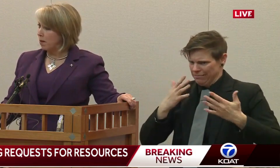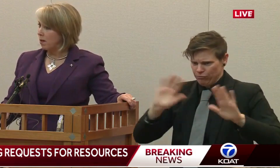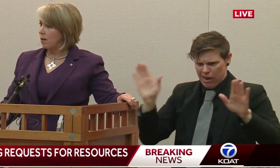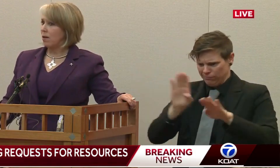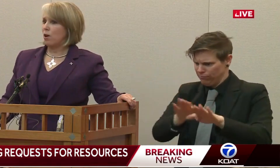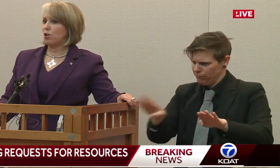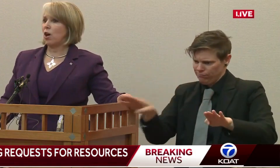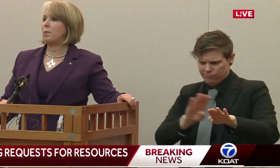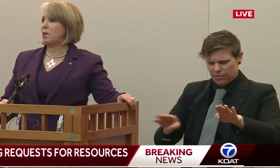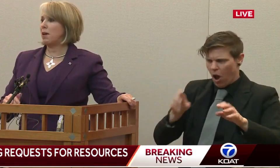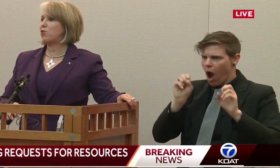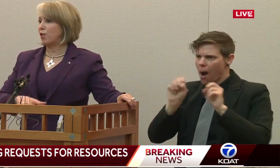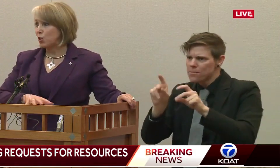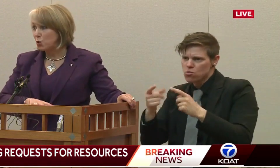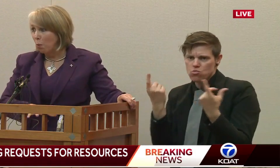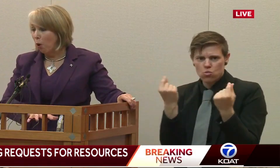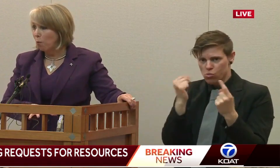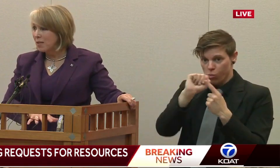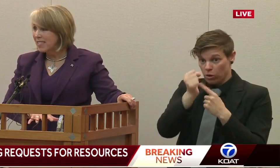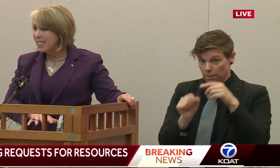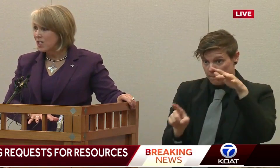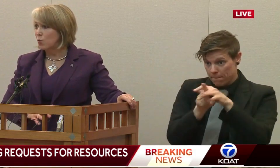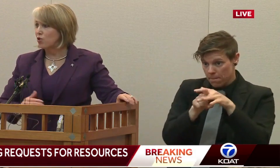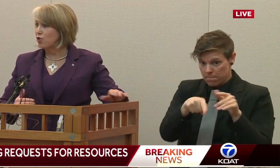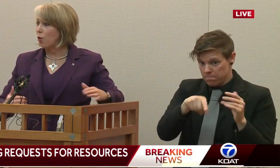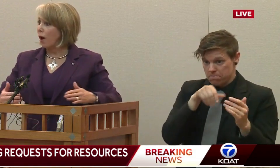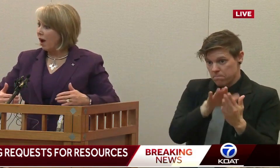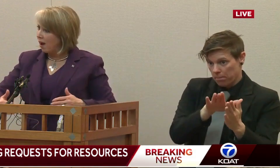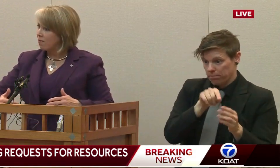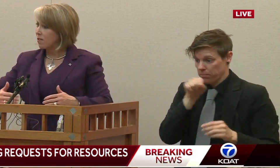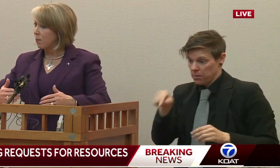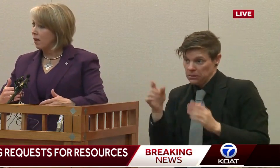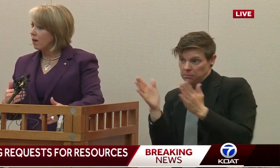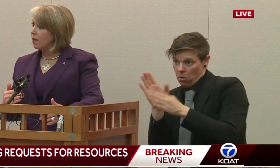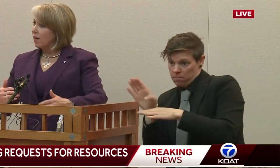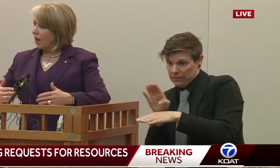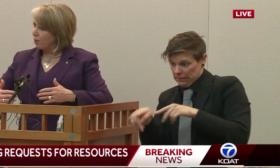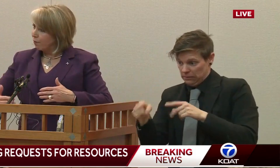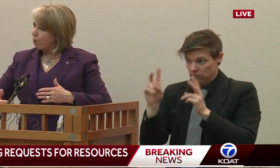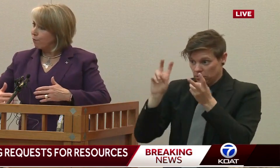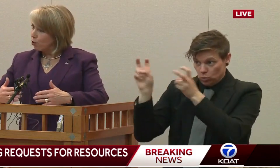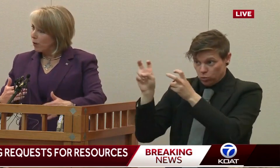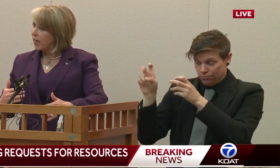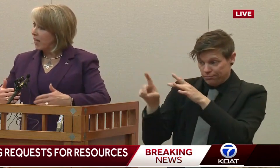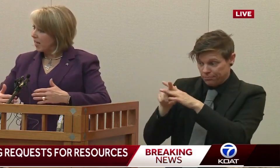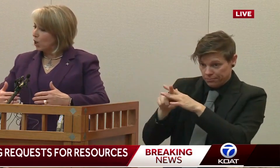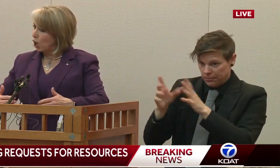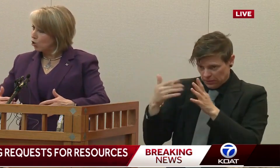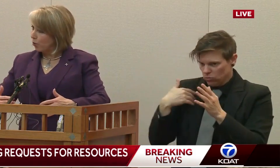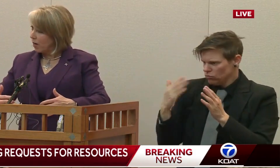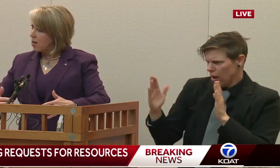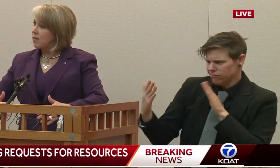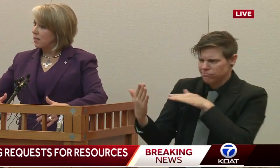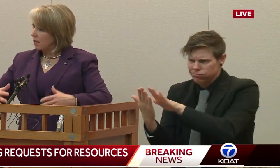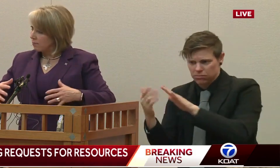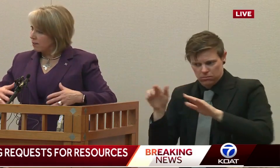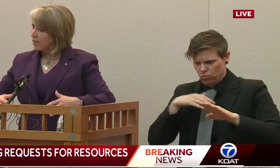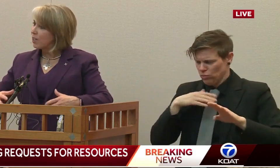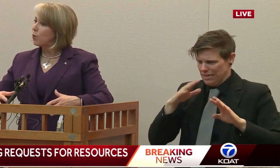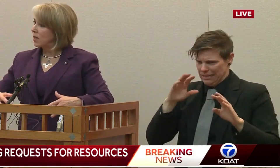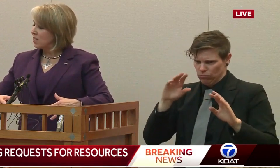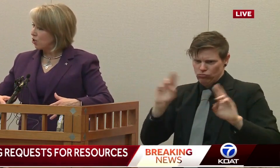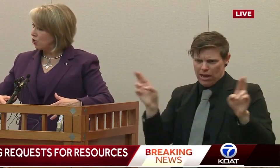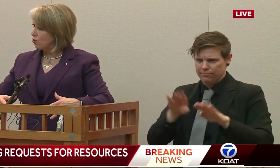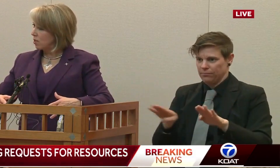doors open. Our job is to make sure that small businesses, which don't have some of the kind of fluidity and luxury to